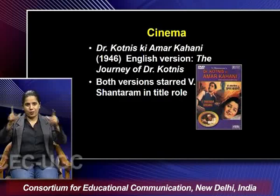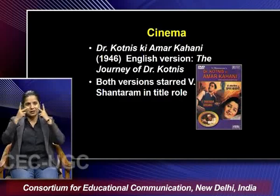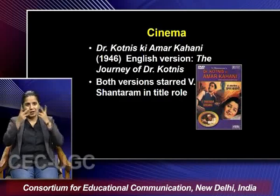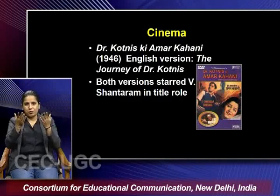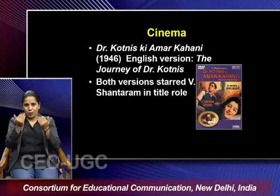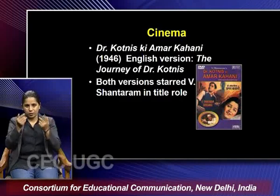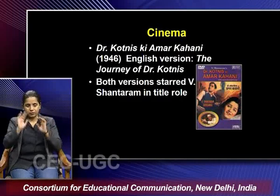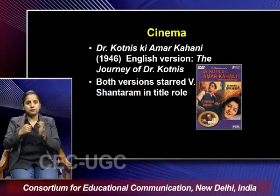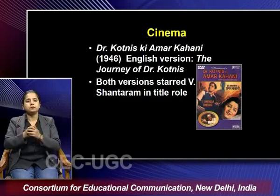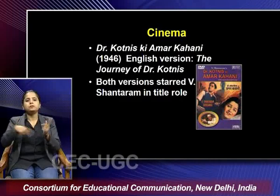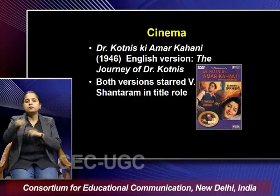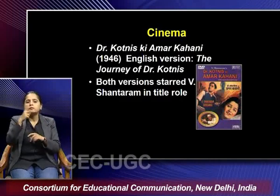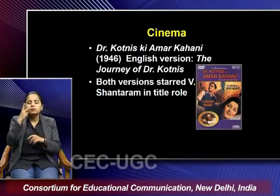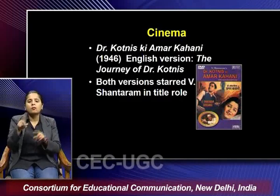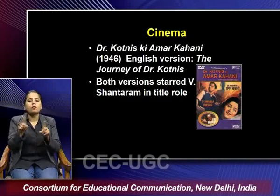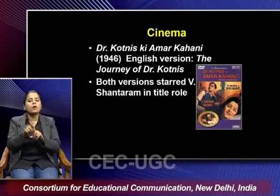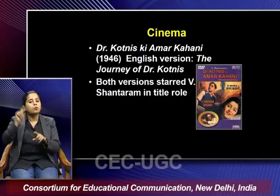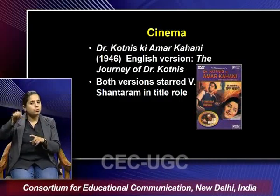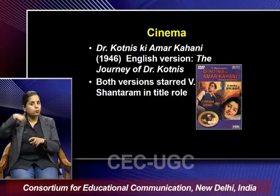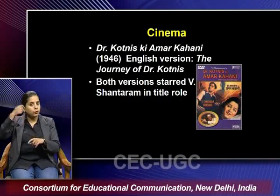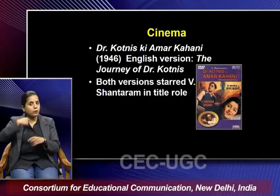and in this particular film